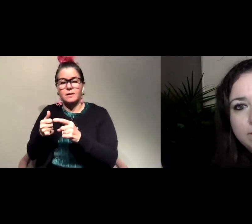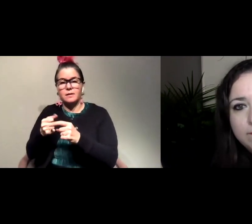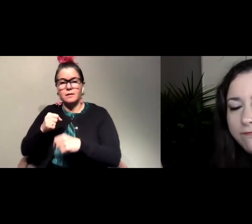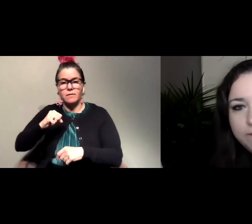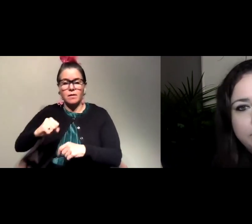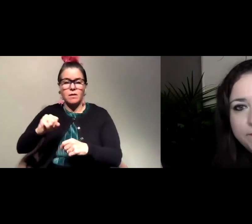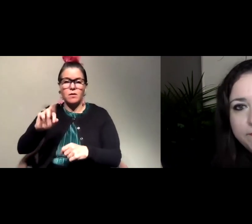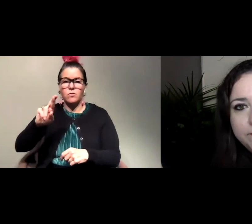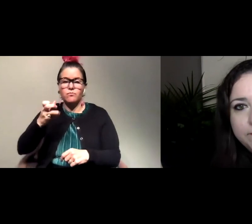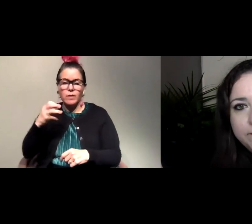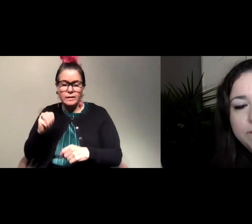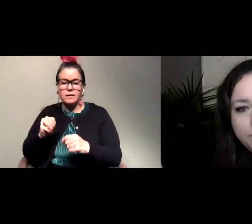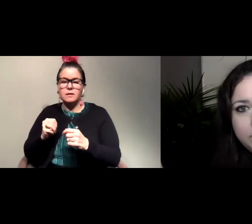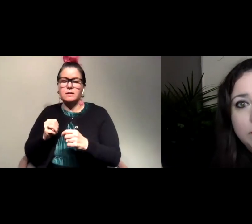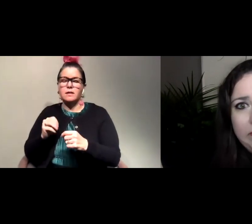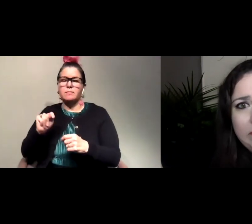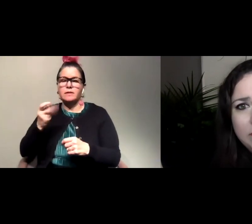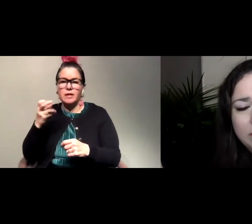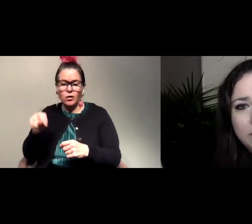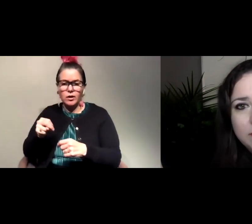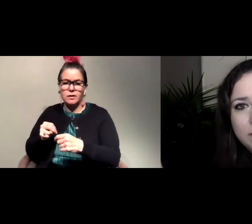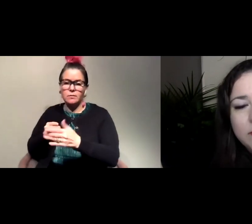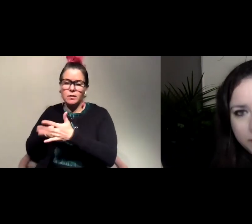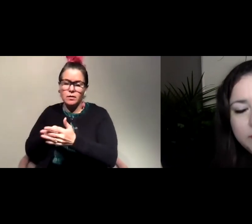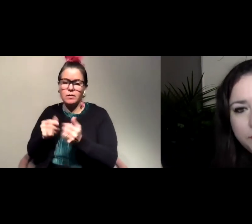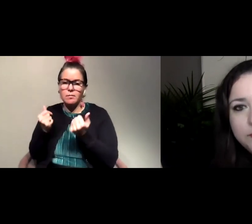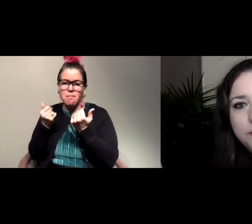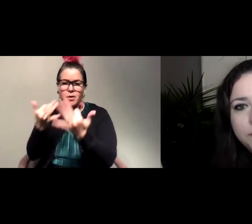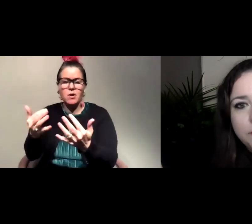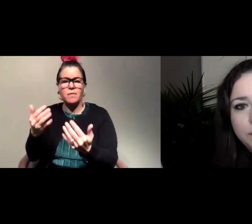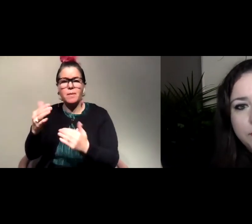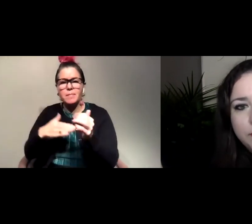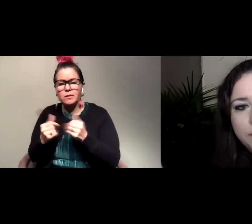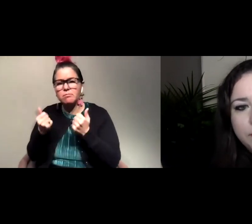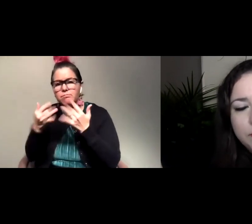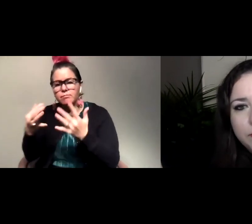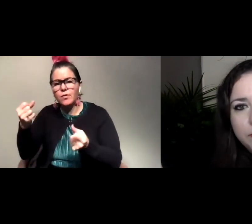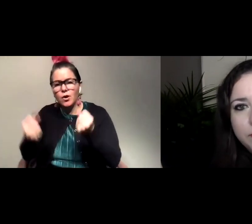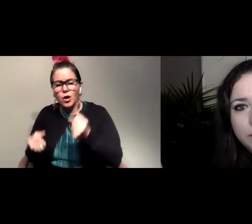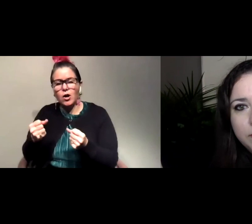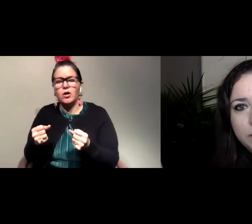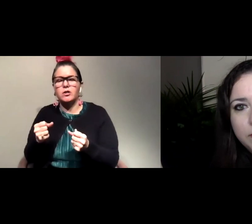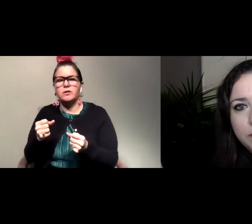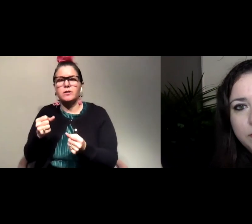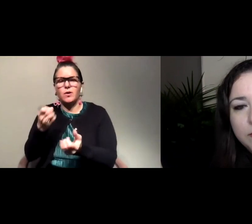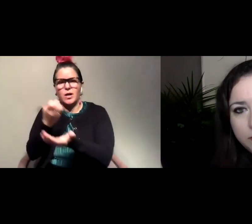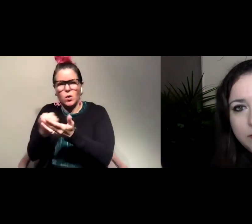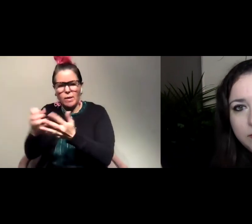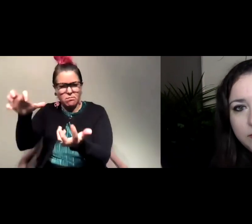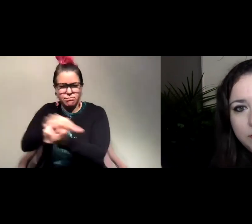and terrorism. Buildings have been burned. Vehicles have been burned. Fishing gear has been destroyed.